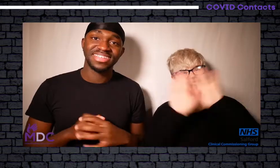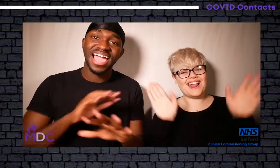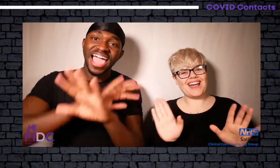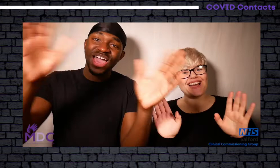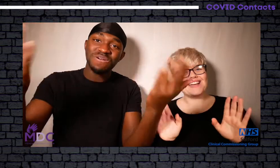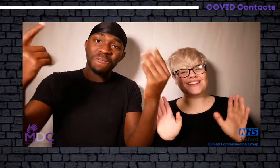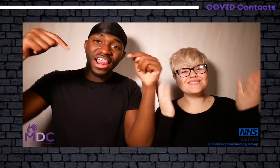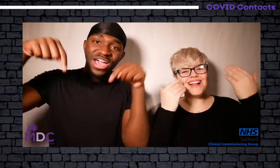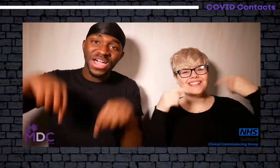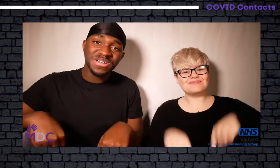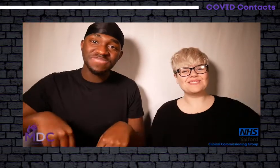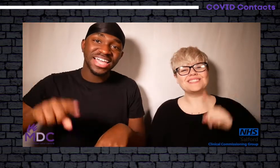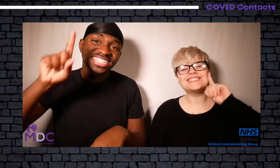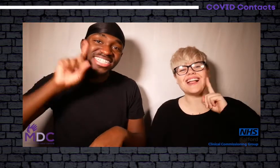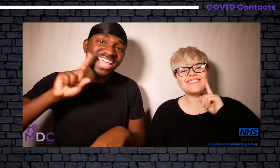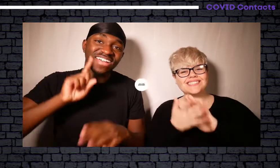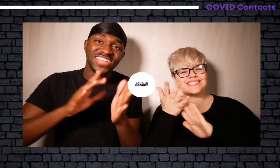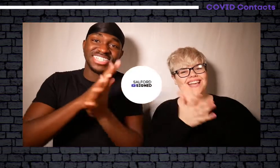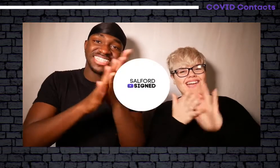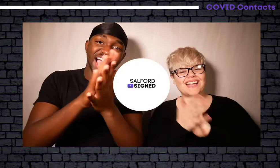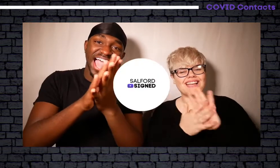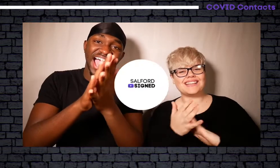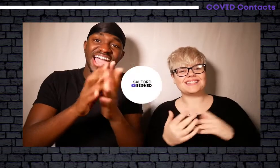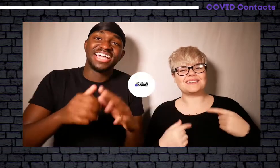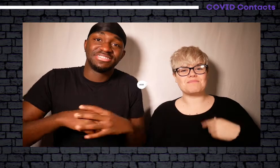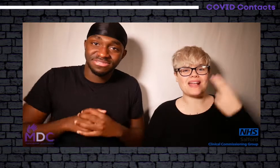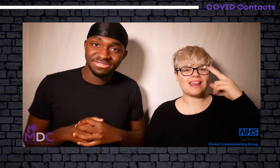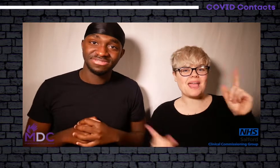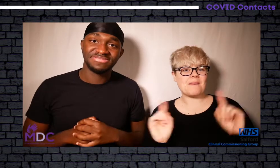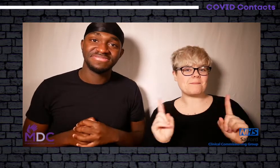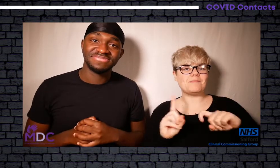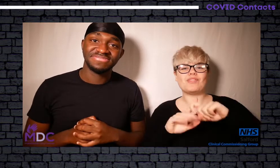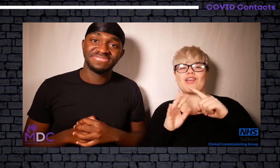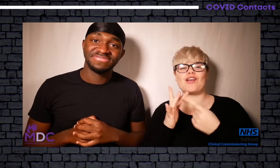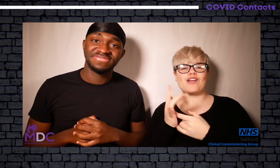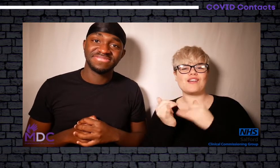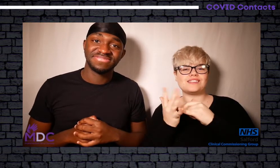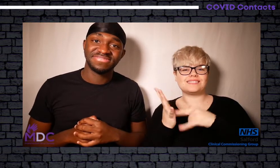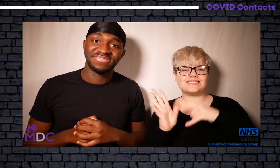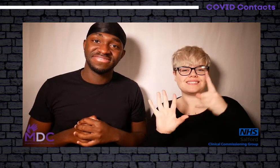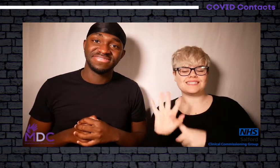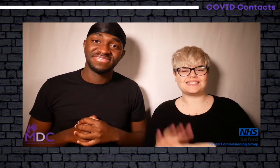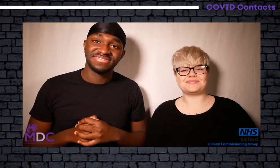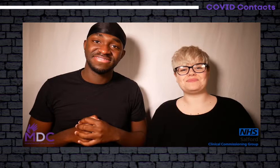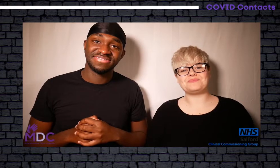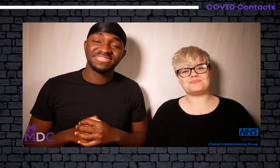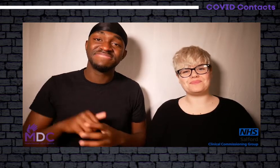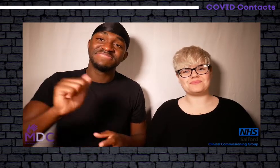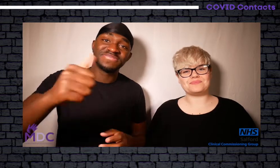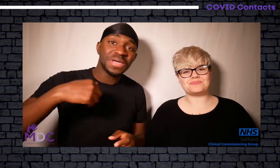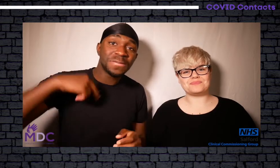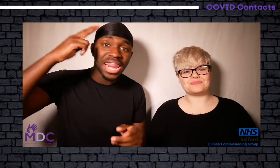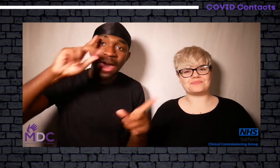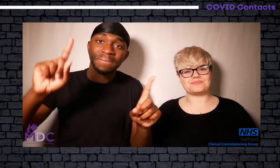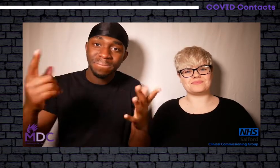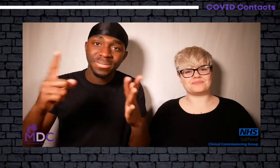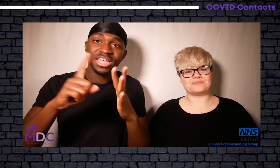Hello, welcome to Salford Signed. My name is Kirstie and my name is